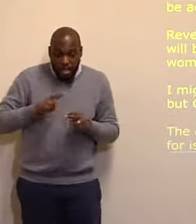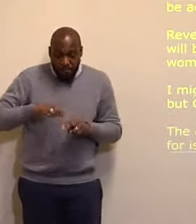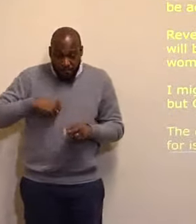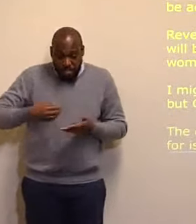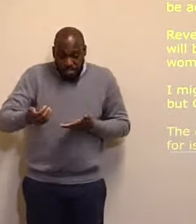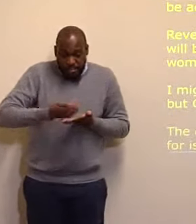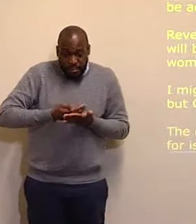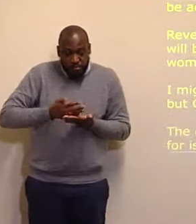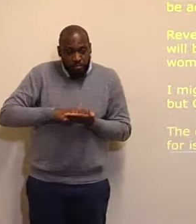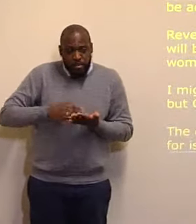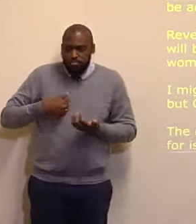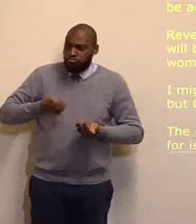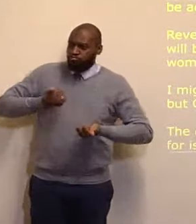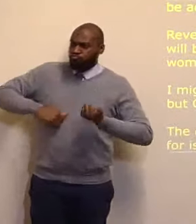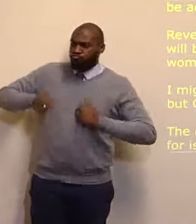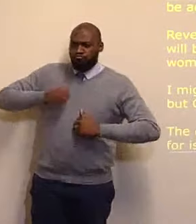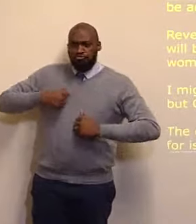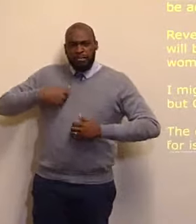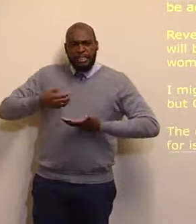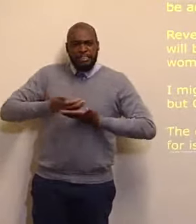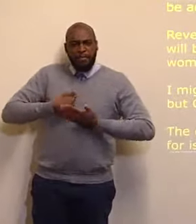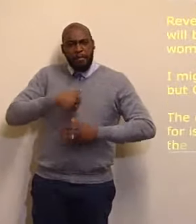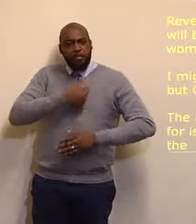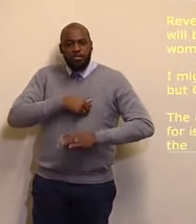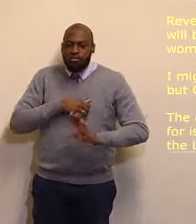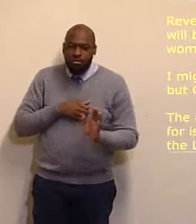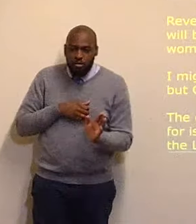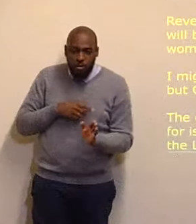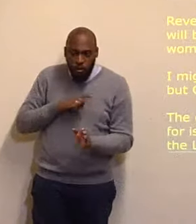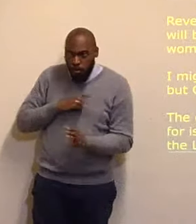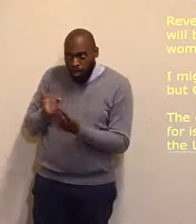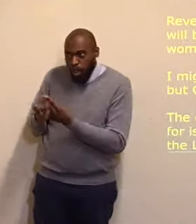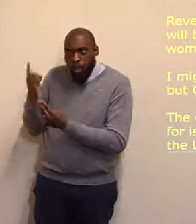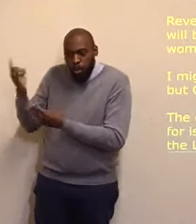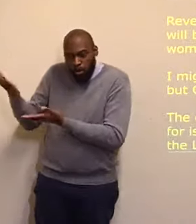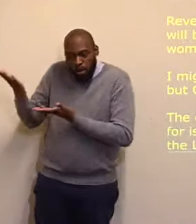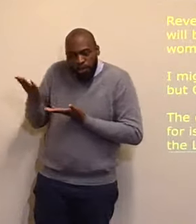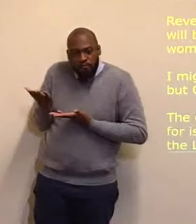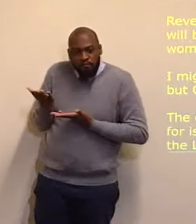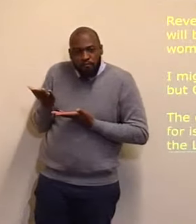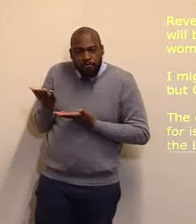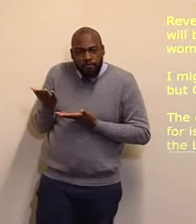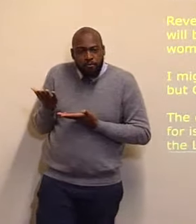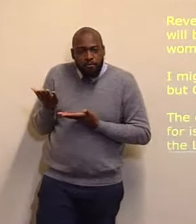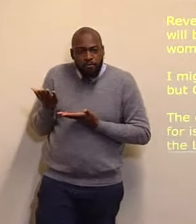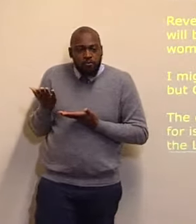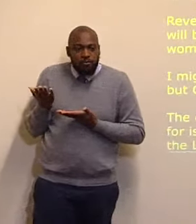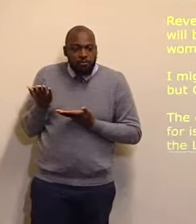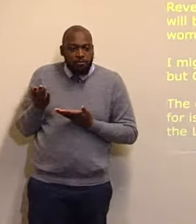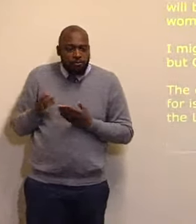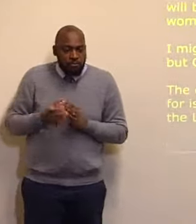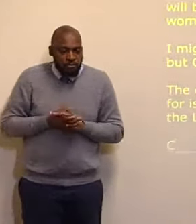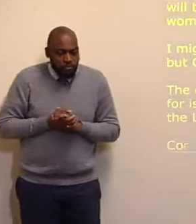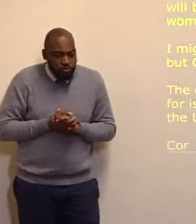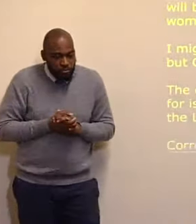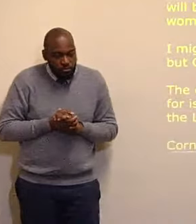So, Cornelius, had to hear that, that God is not, a respecter, of persons. Therefore, to be